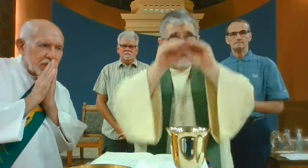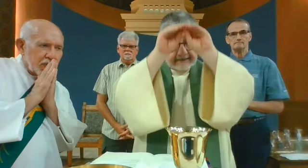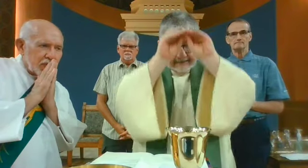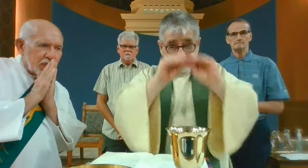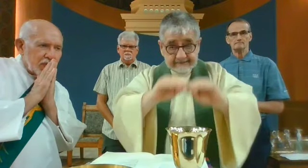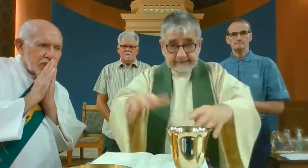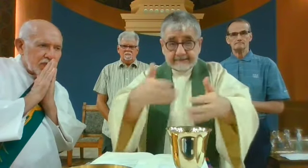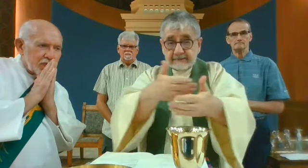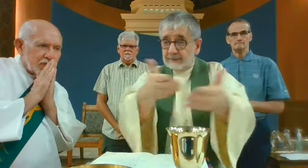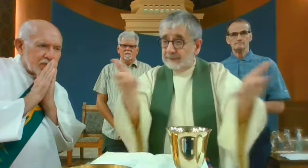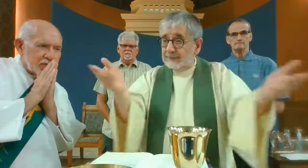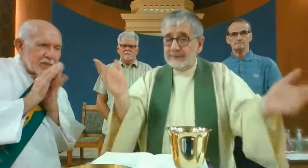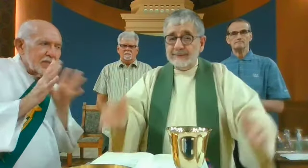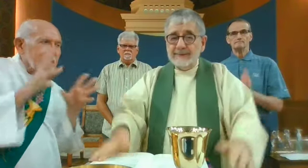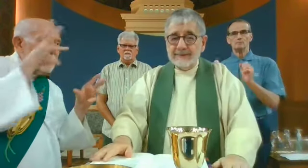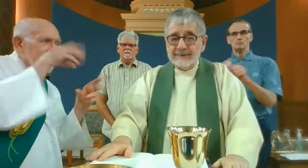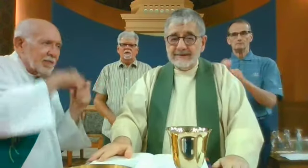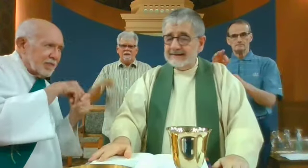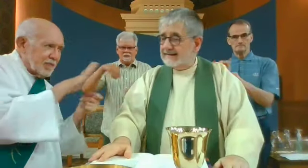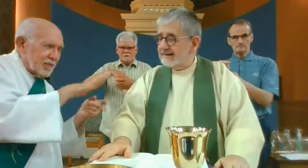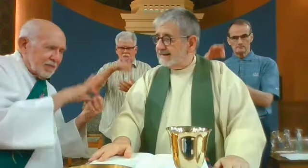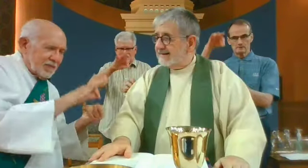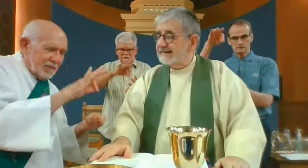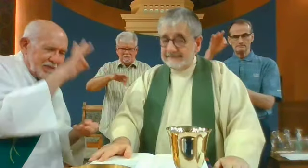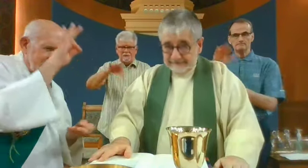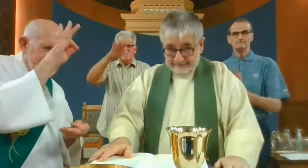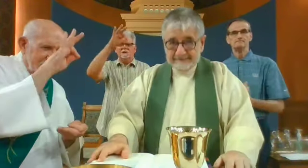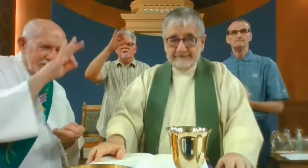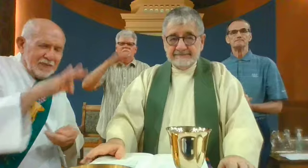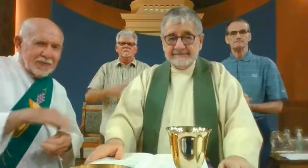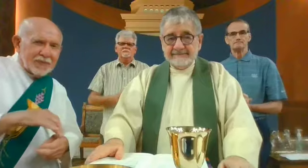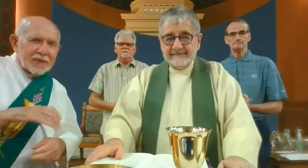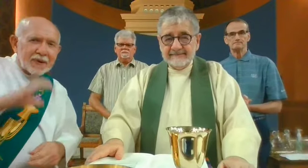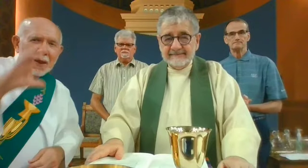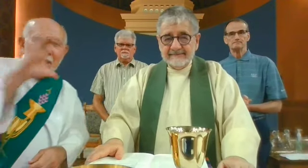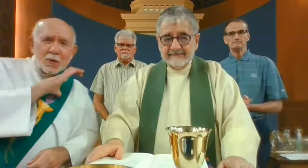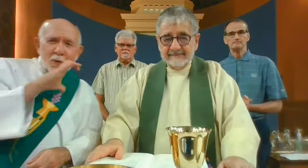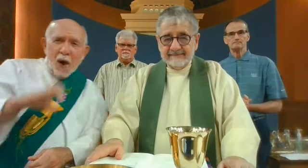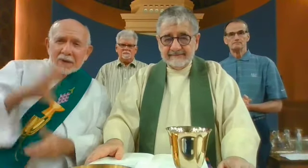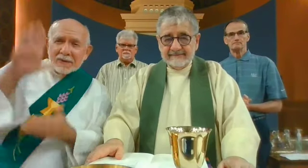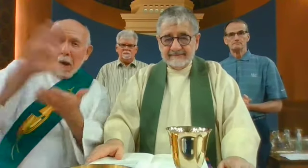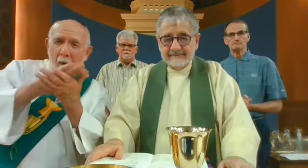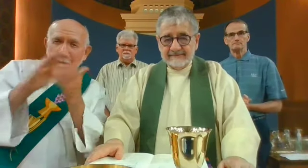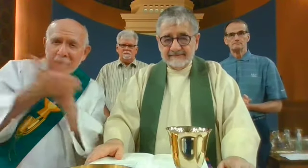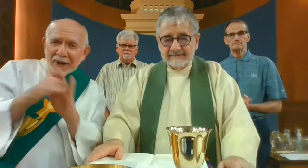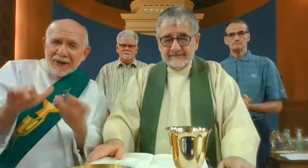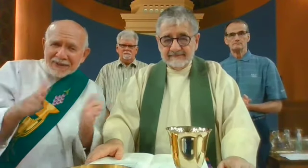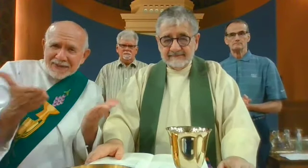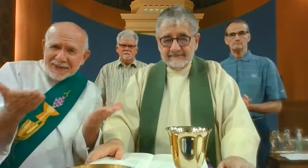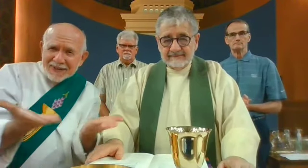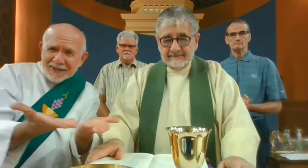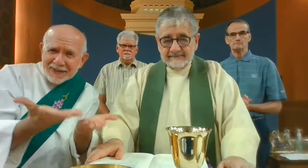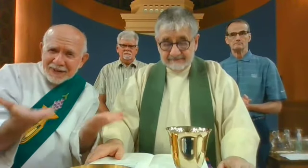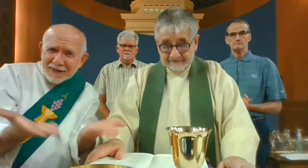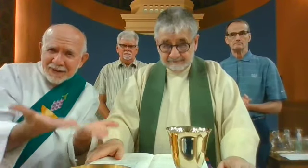the peace of Christ be with you all, and with your spirit. Christ's peace is here.